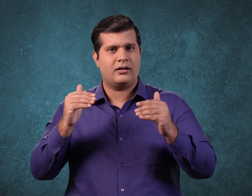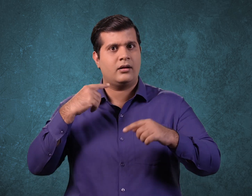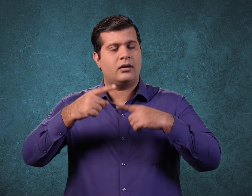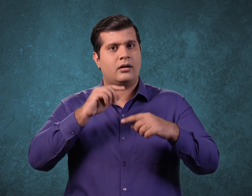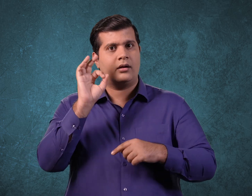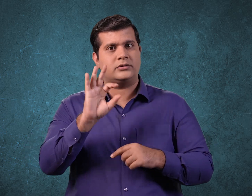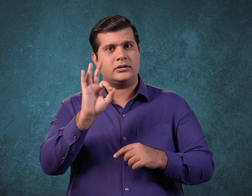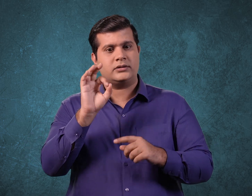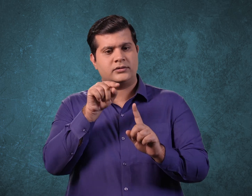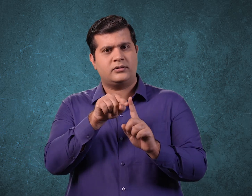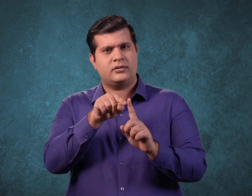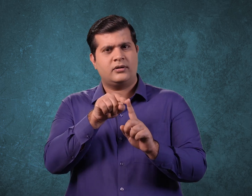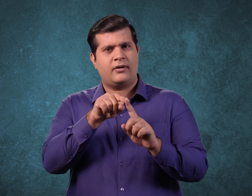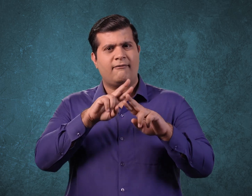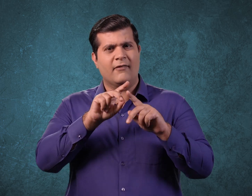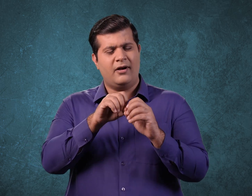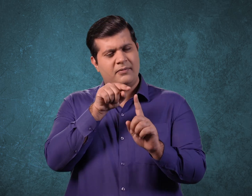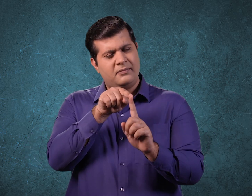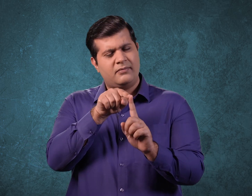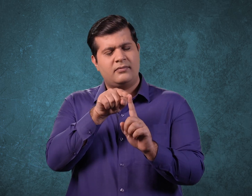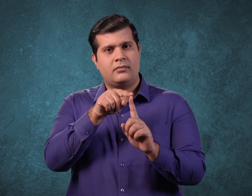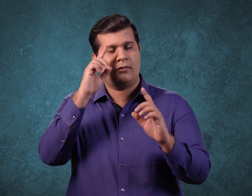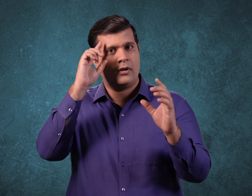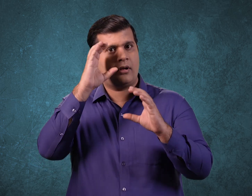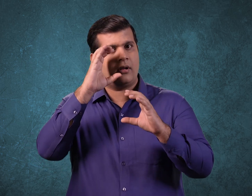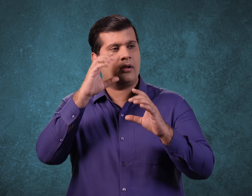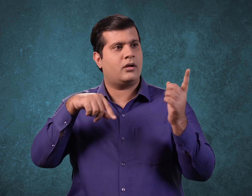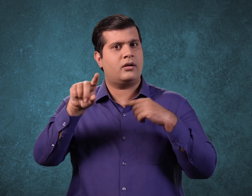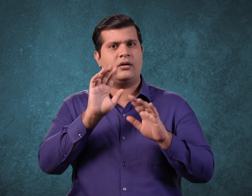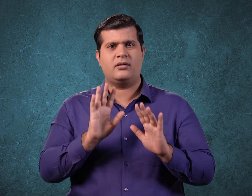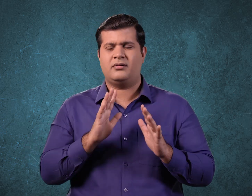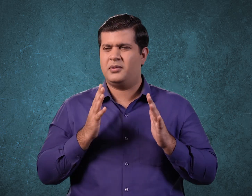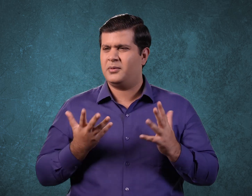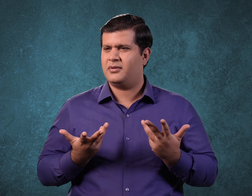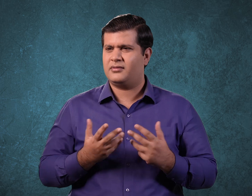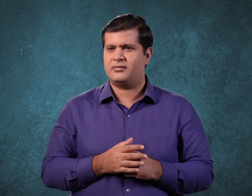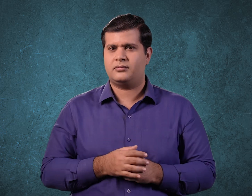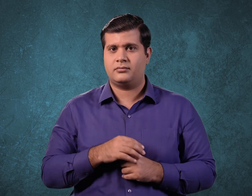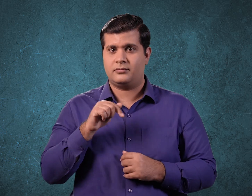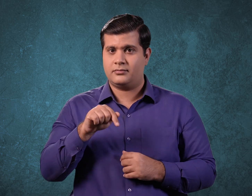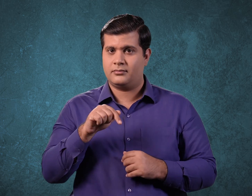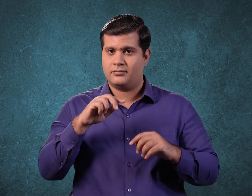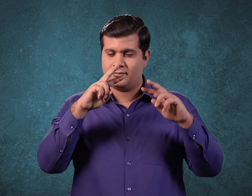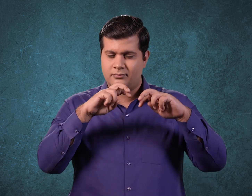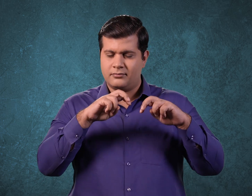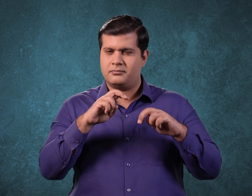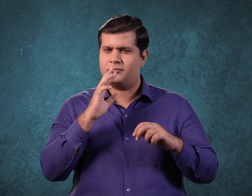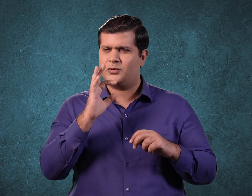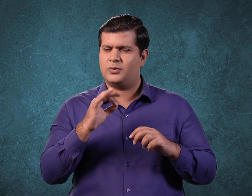Then again there will be 29 days. Why does this always happen in the month of February? How confusing! Why is it so? Once you learn